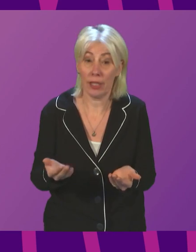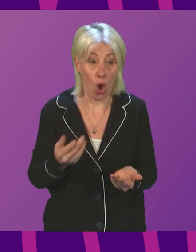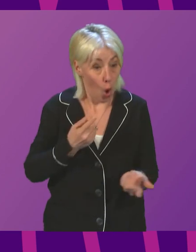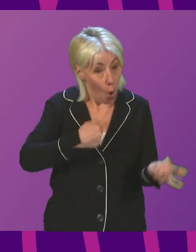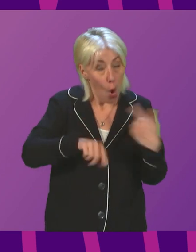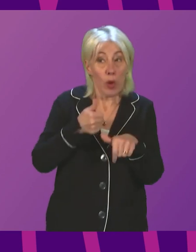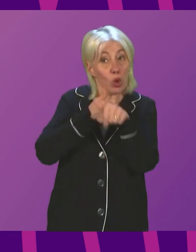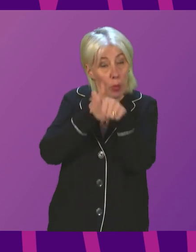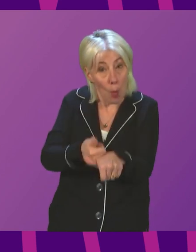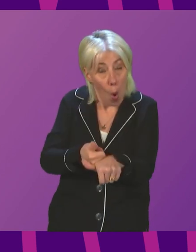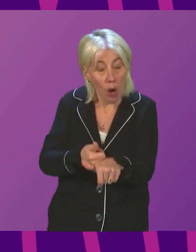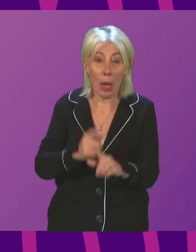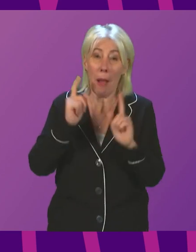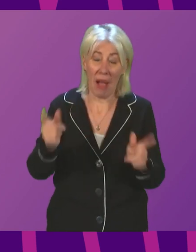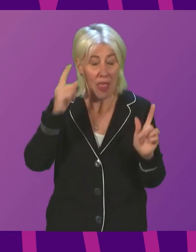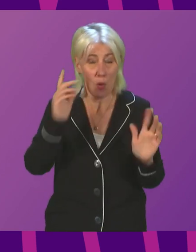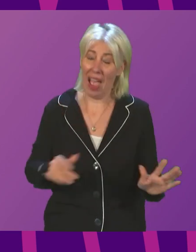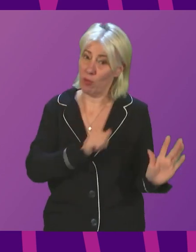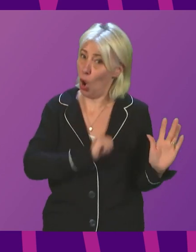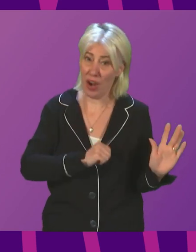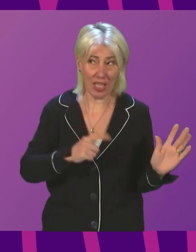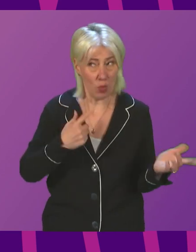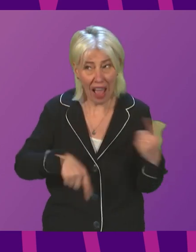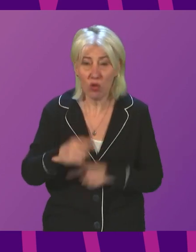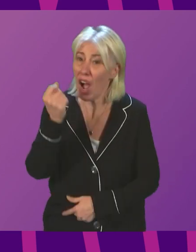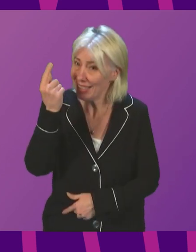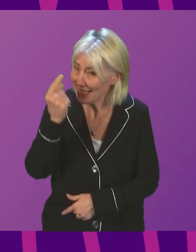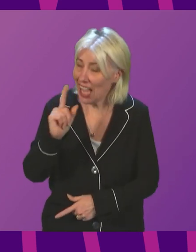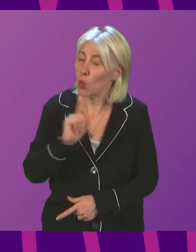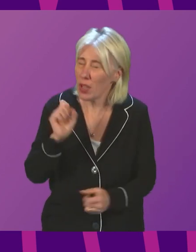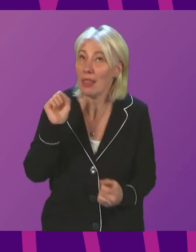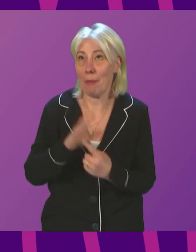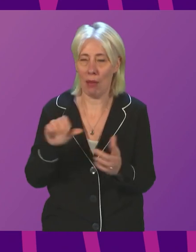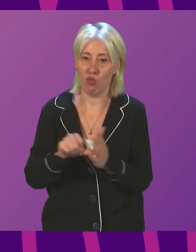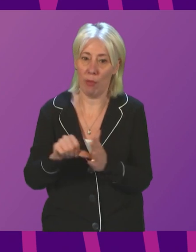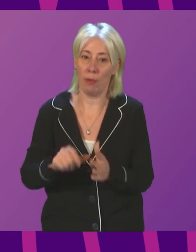efforts. But I think we have to have an honest understanding of what the problems happen to be.